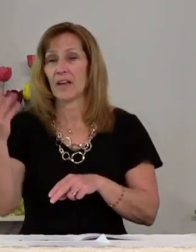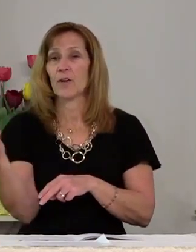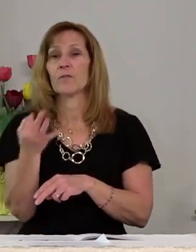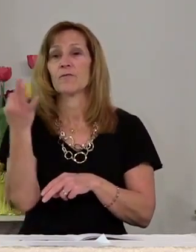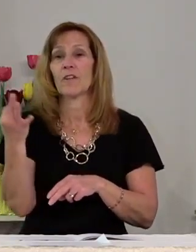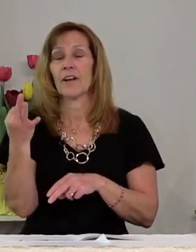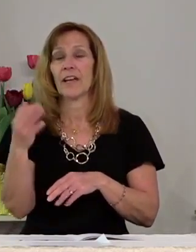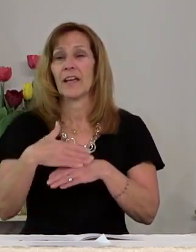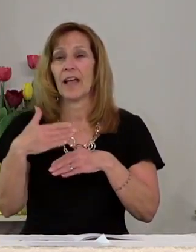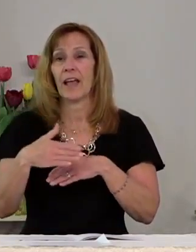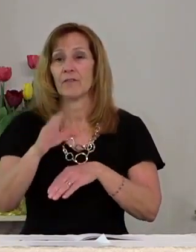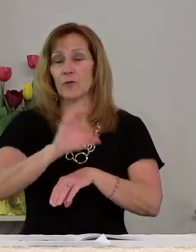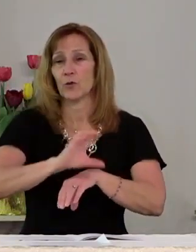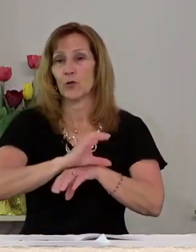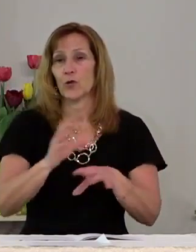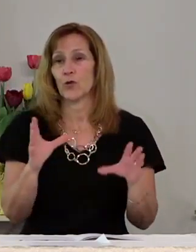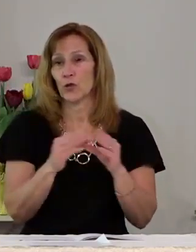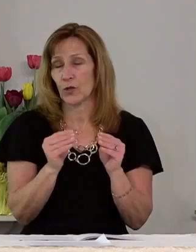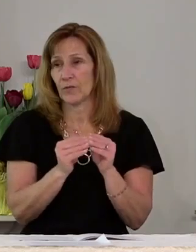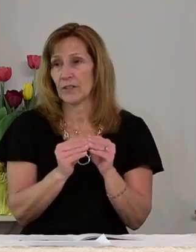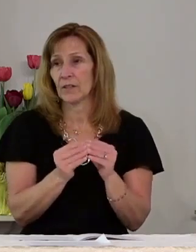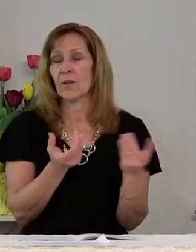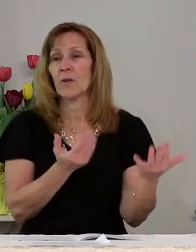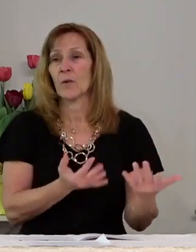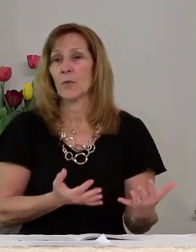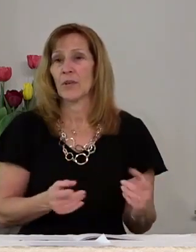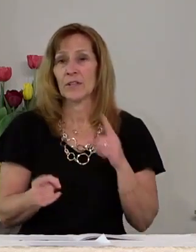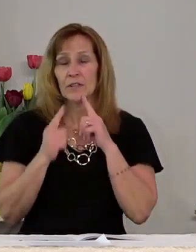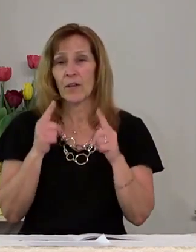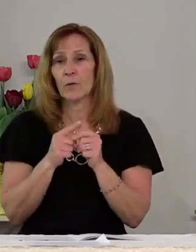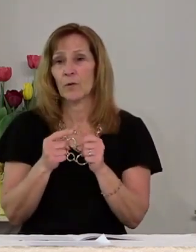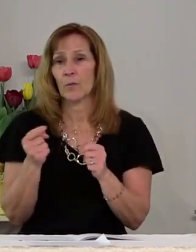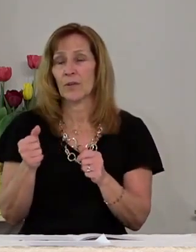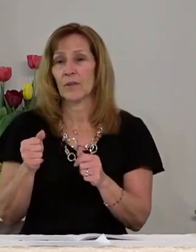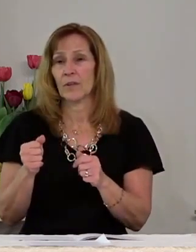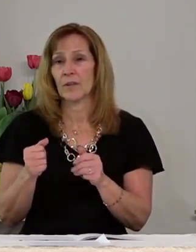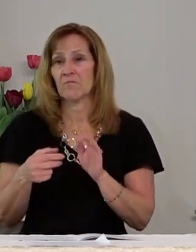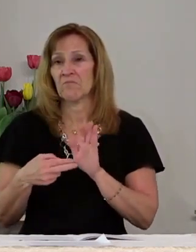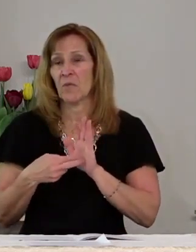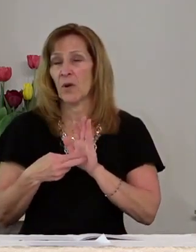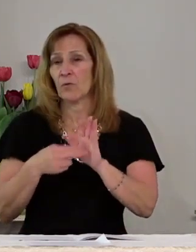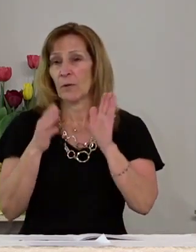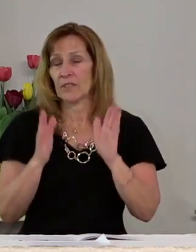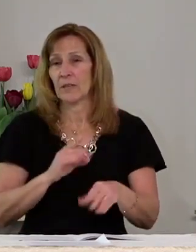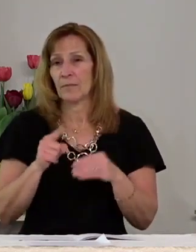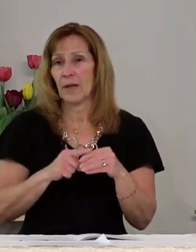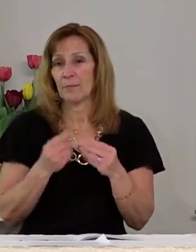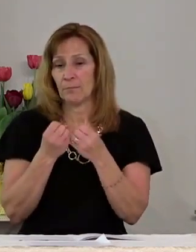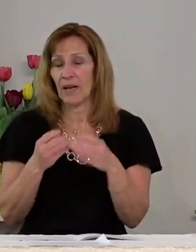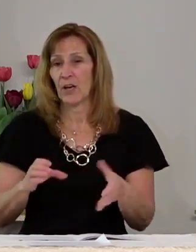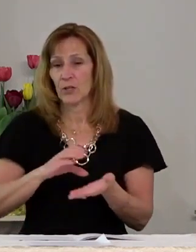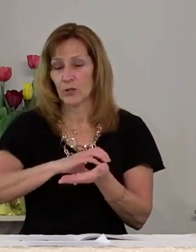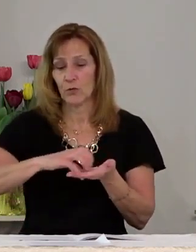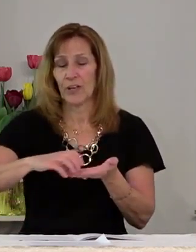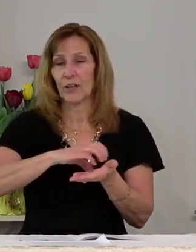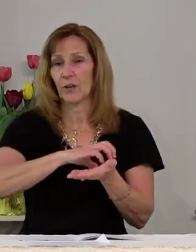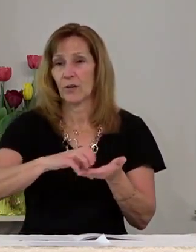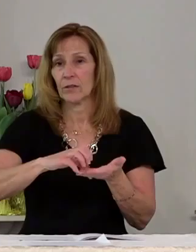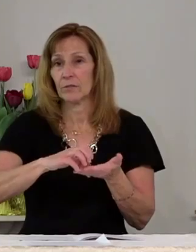the Good Friday service waiting to talk with one of the officers about my lost credit card